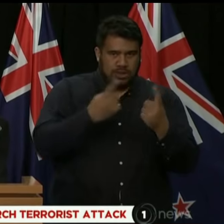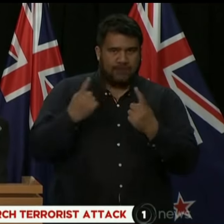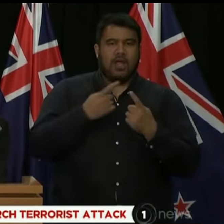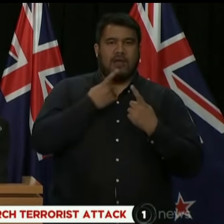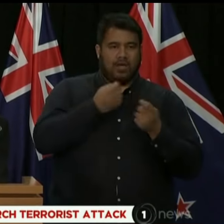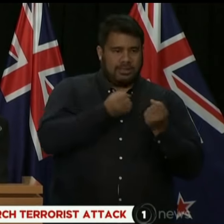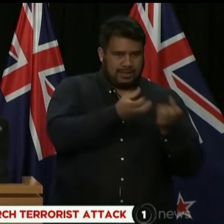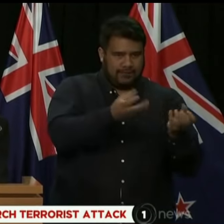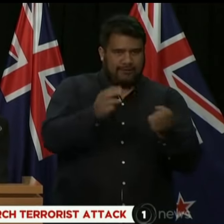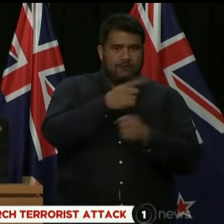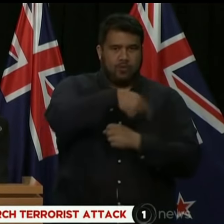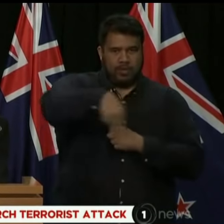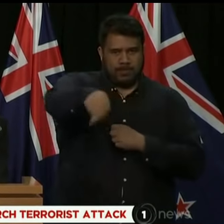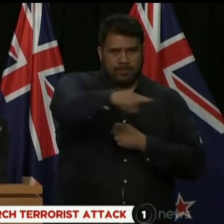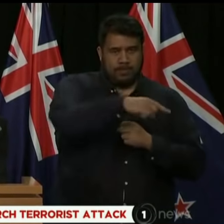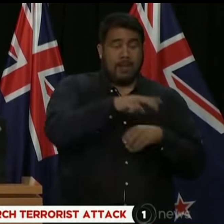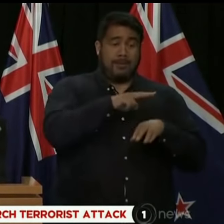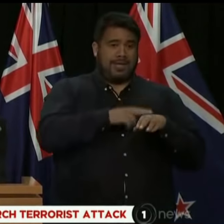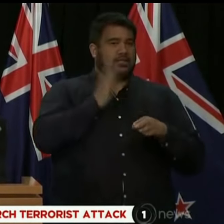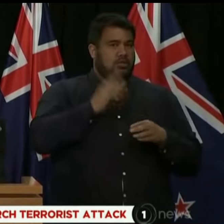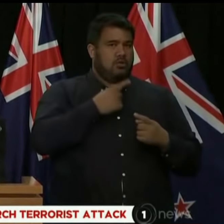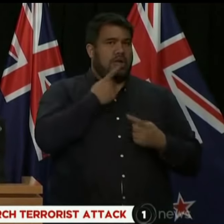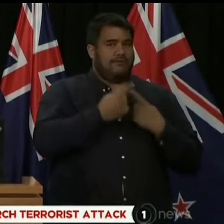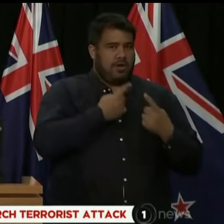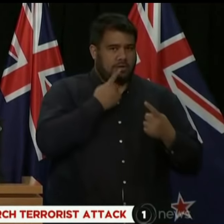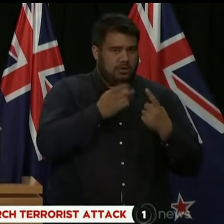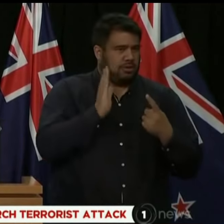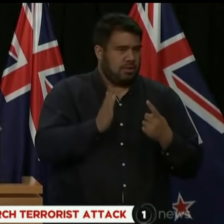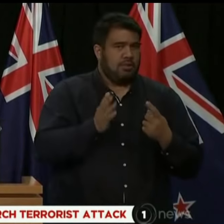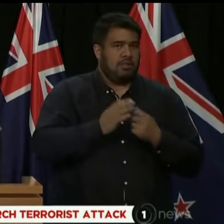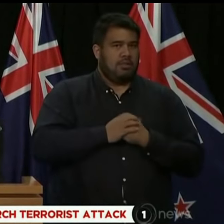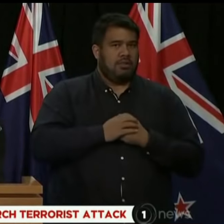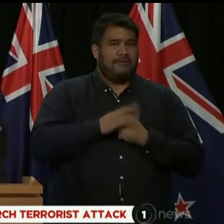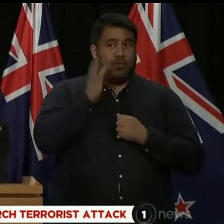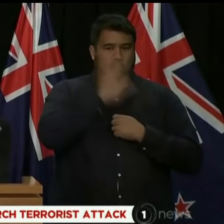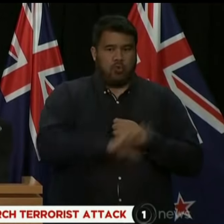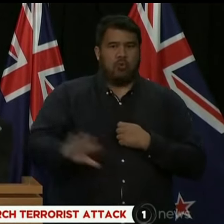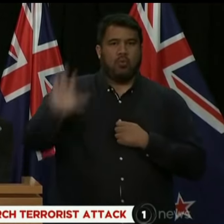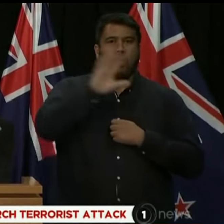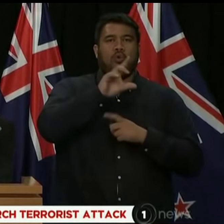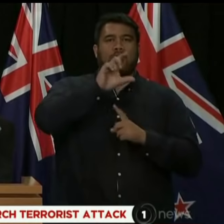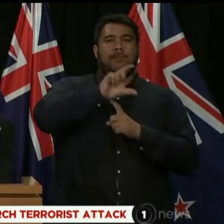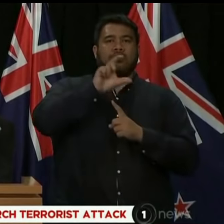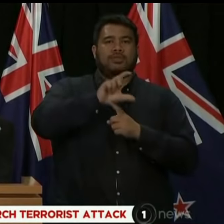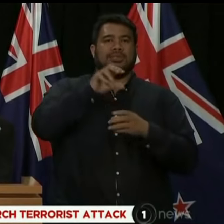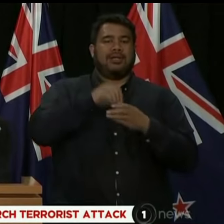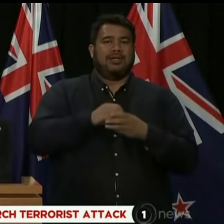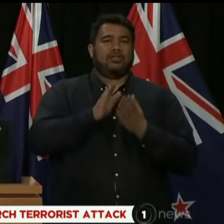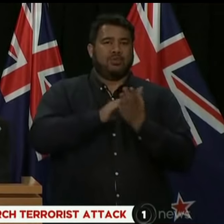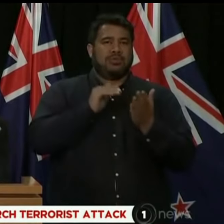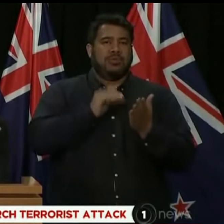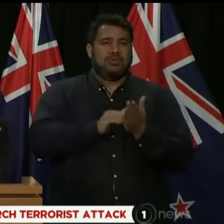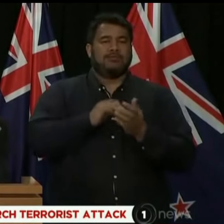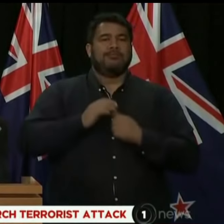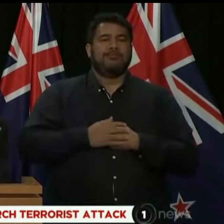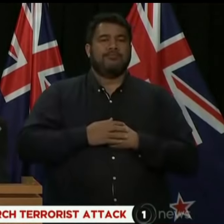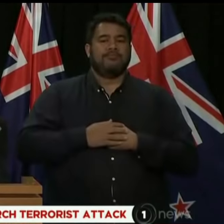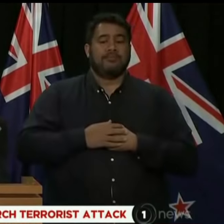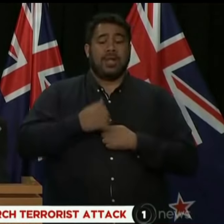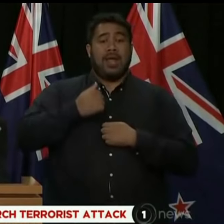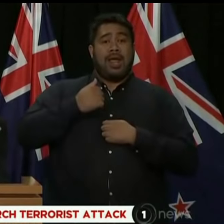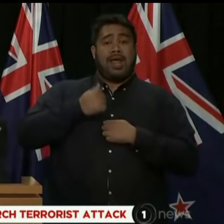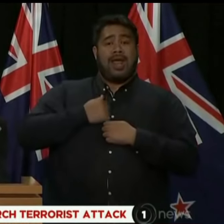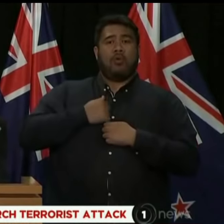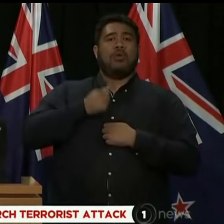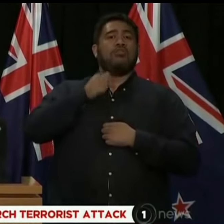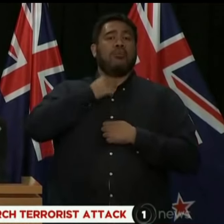continues, as does the police presence at mosques around the country. The national threat level was raised to high,